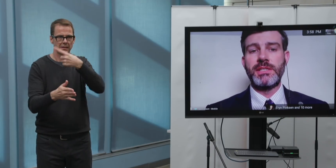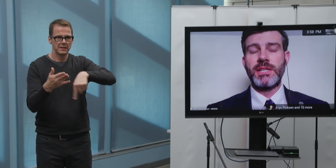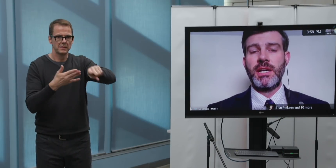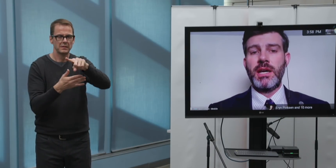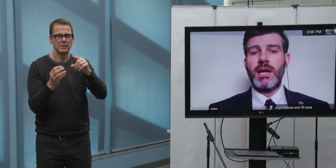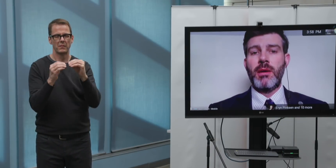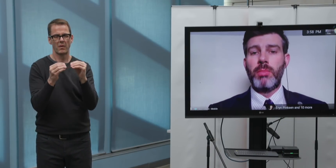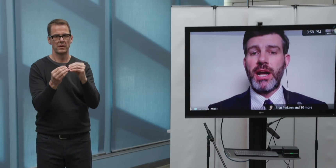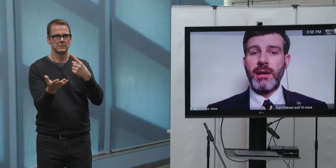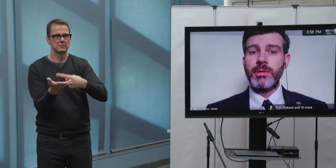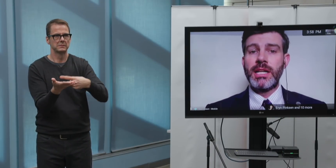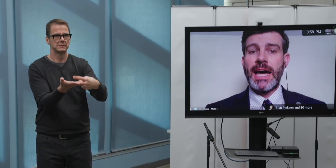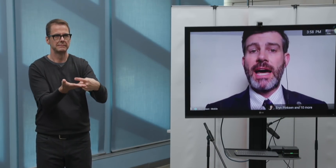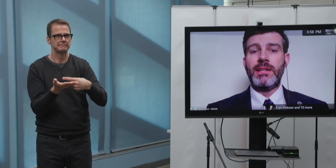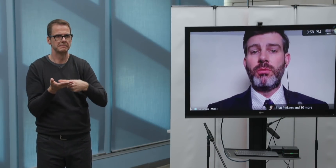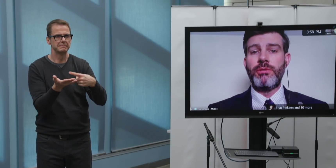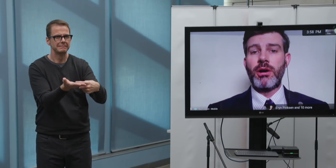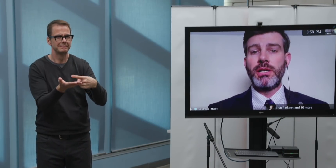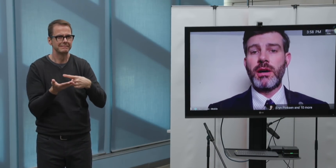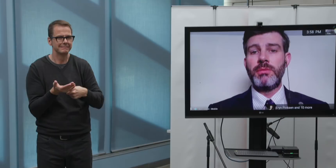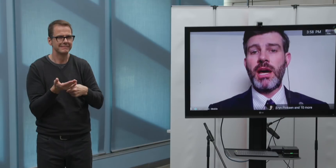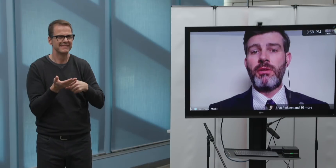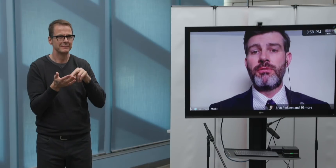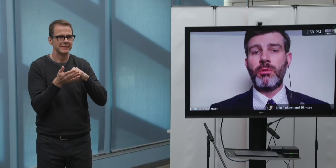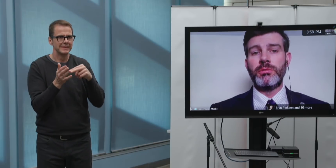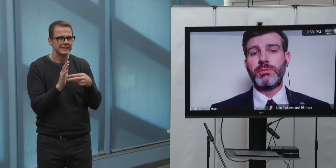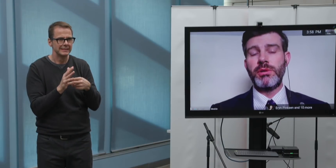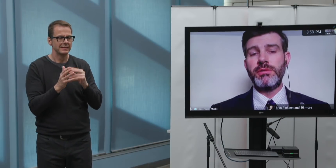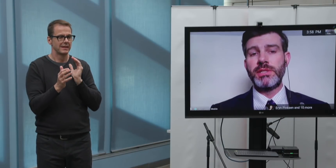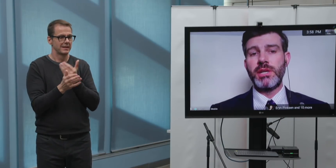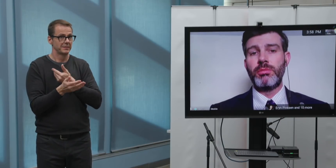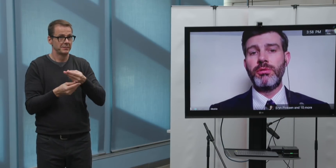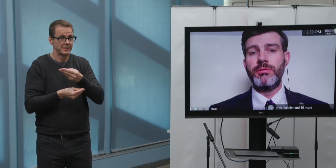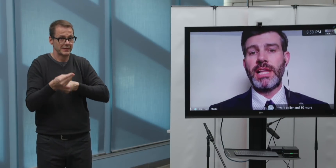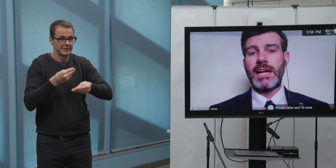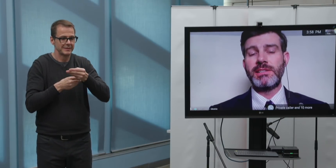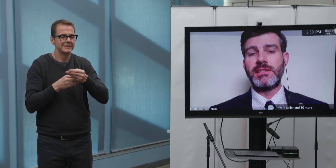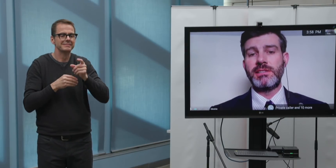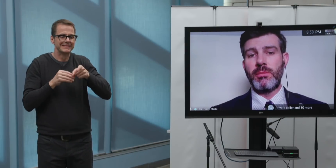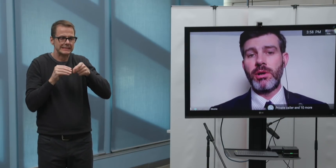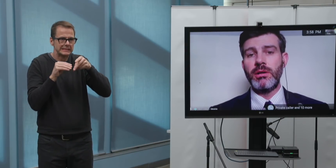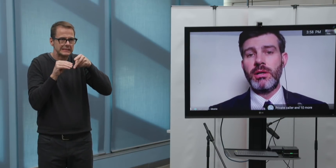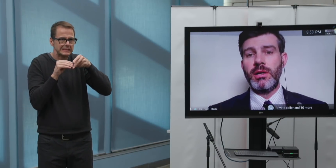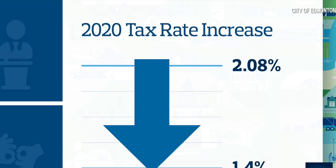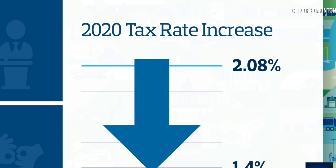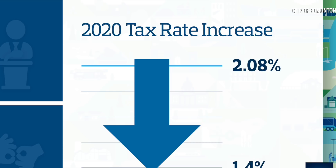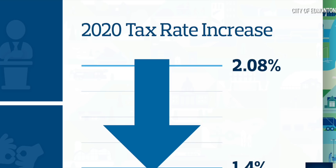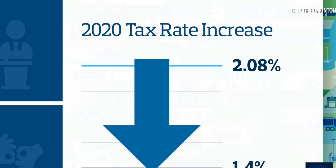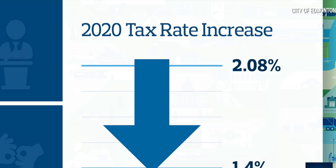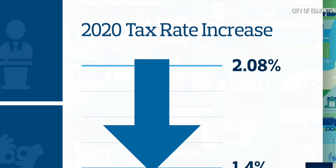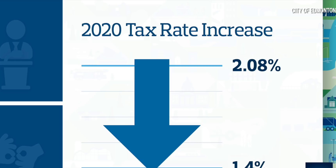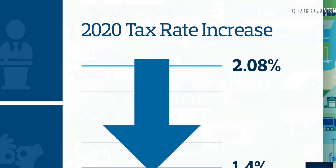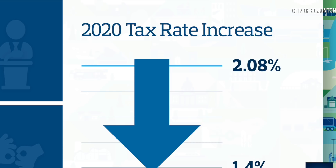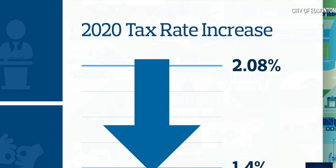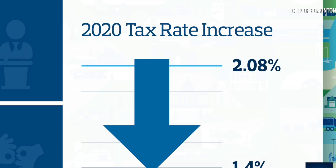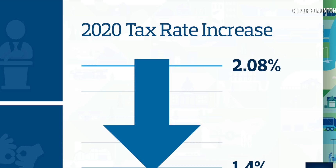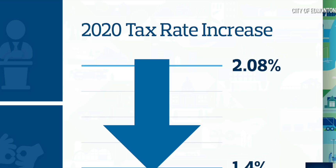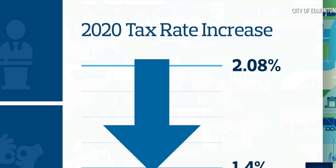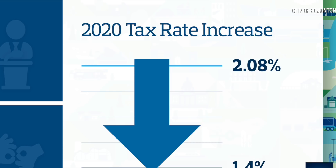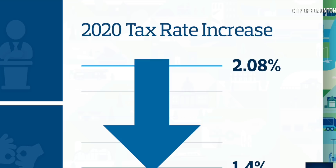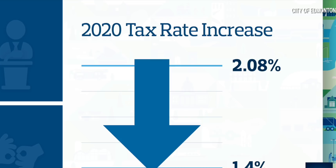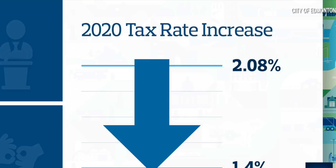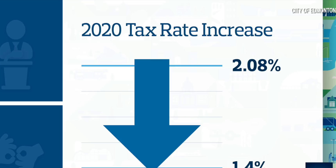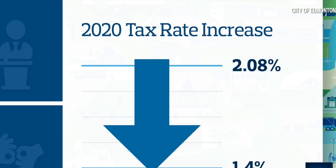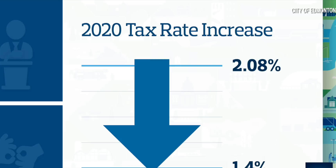offices. But I am glad that we've already come down from what was previously approved last December. That's an extraordinary